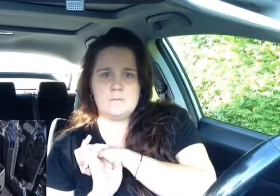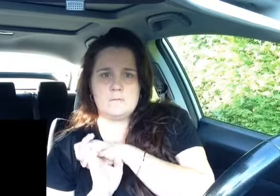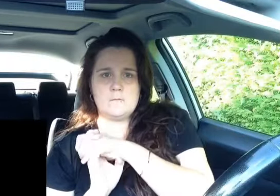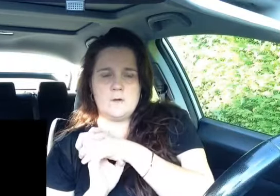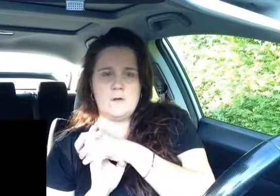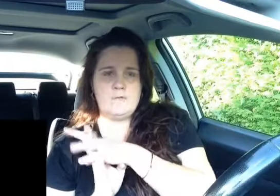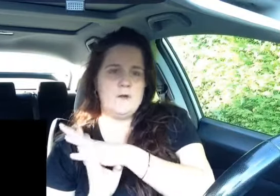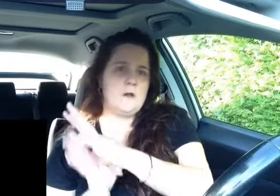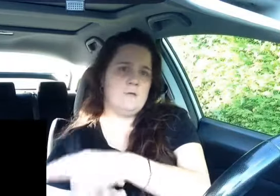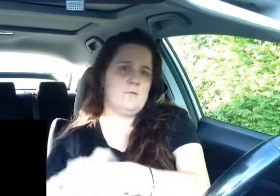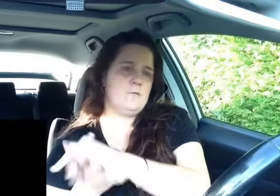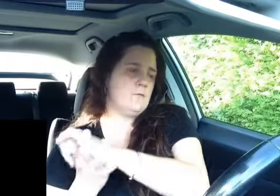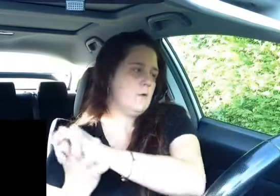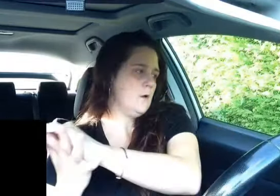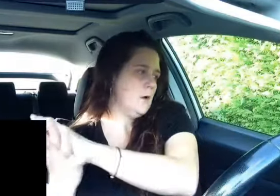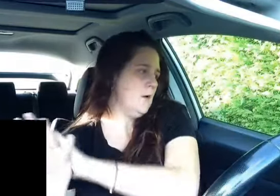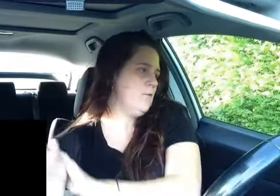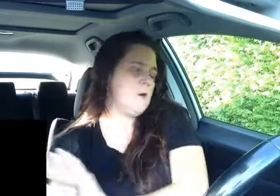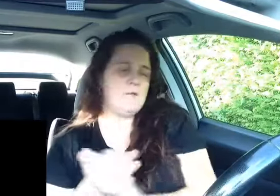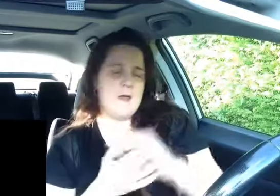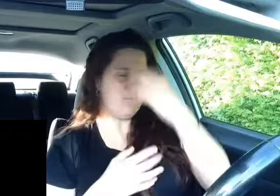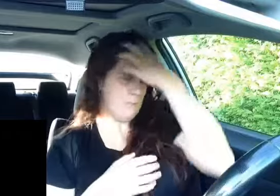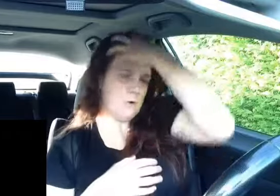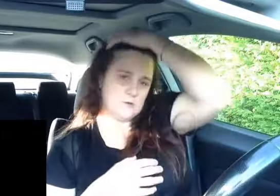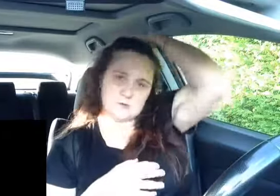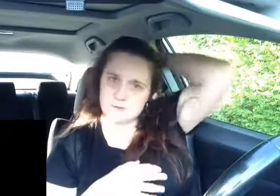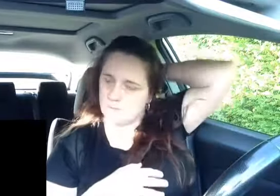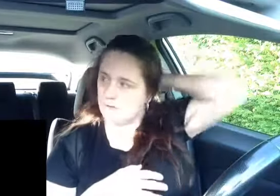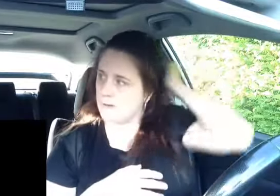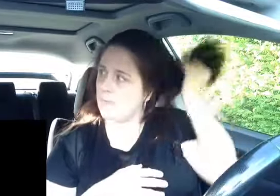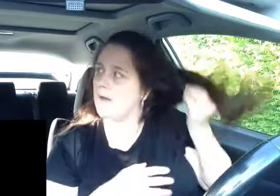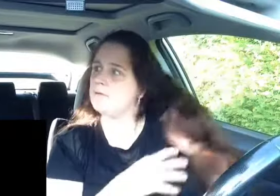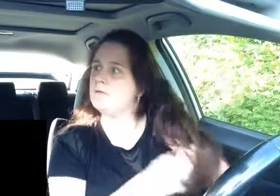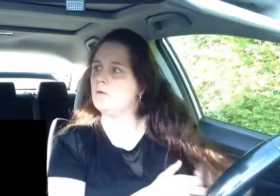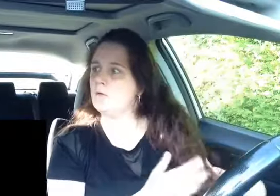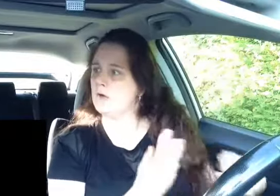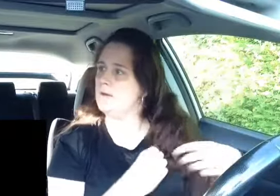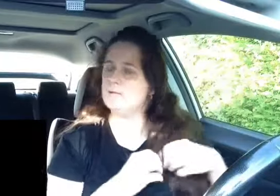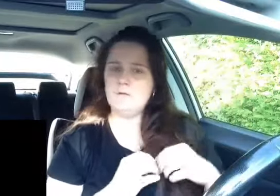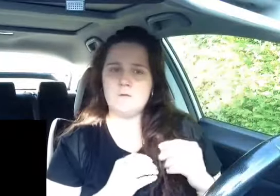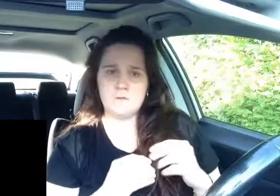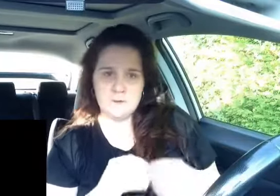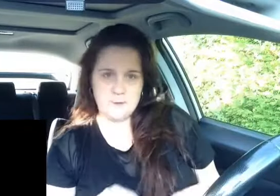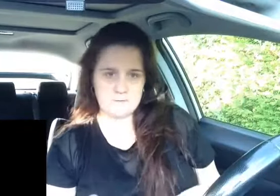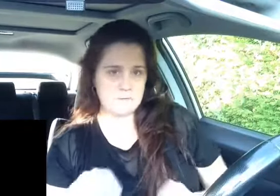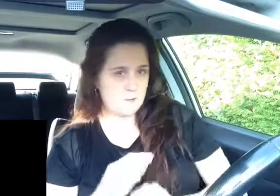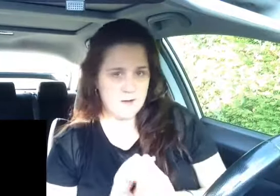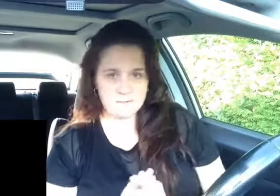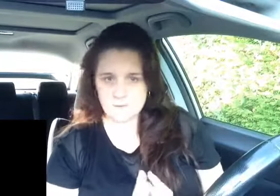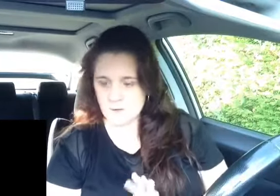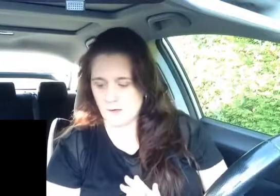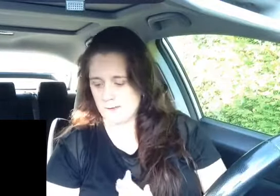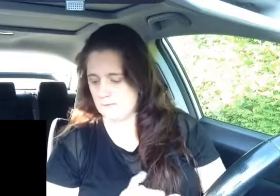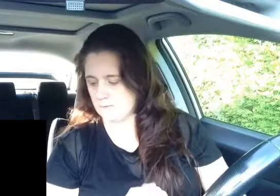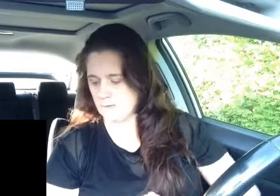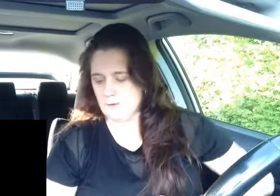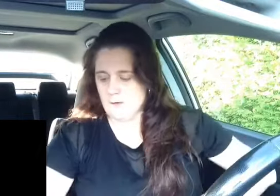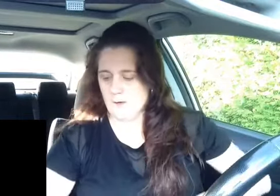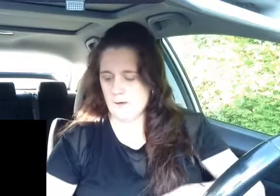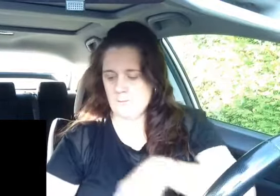i don't think i've i think i've ever watched a vinnie paz or listened to a vinnie paz song i haven't liked um